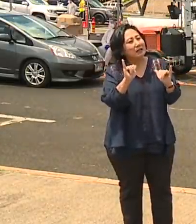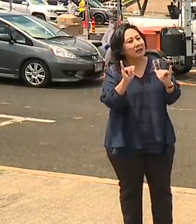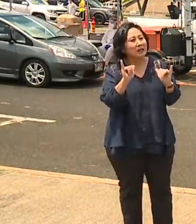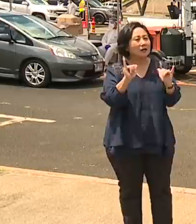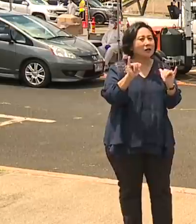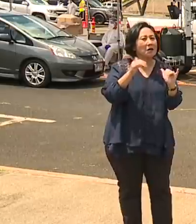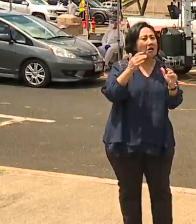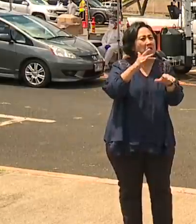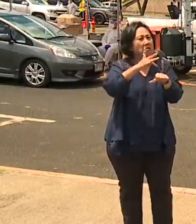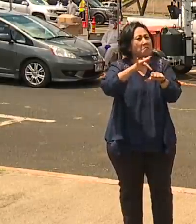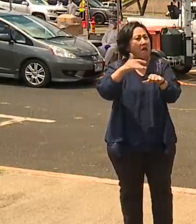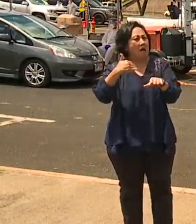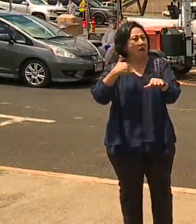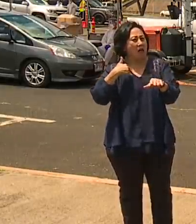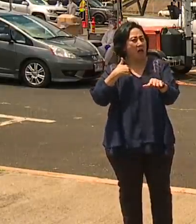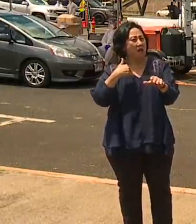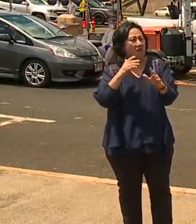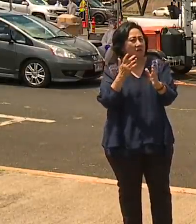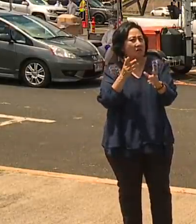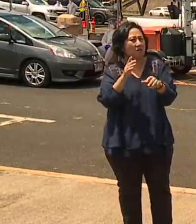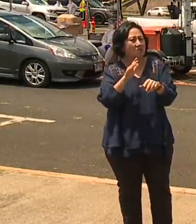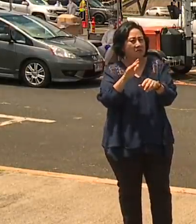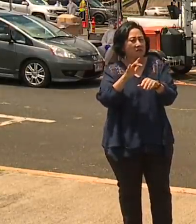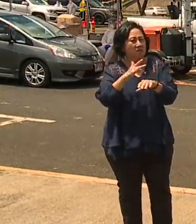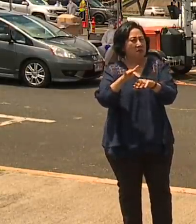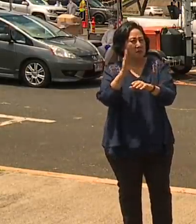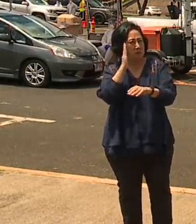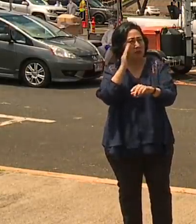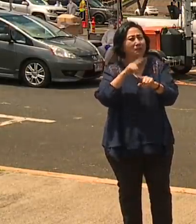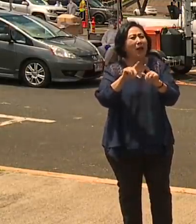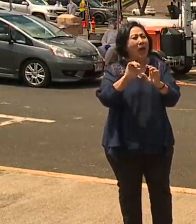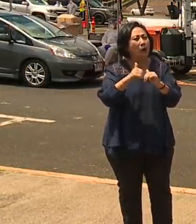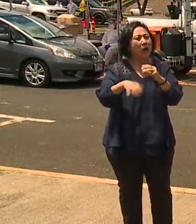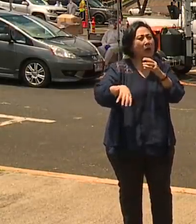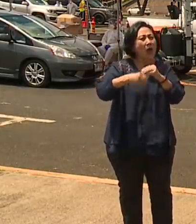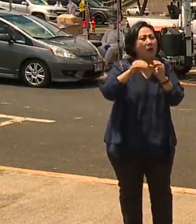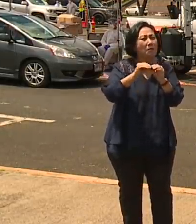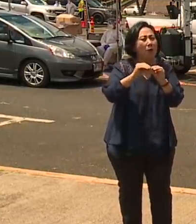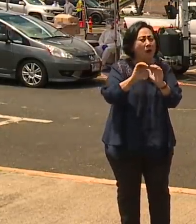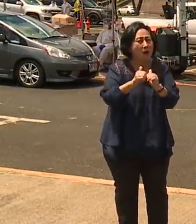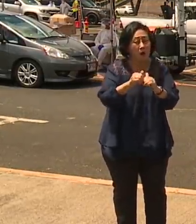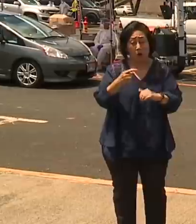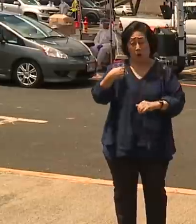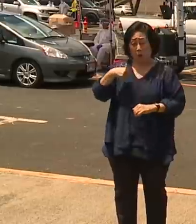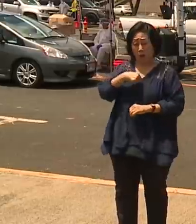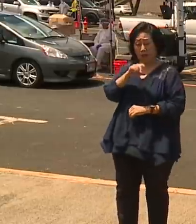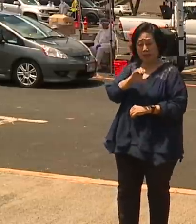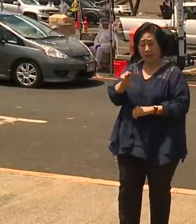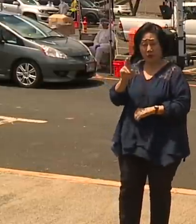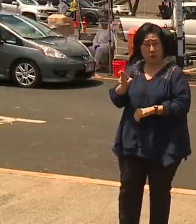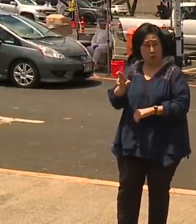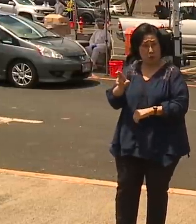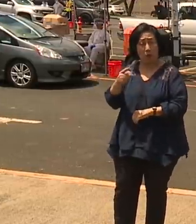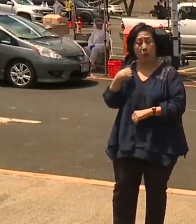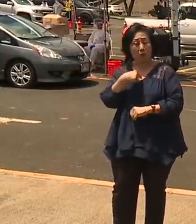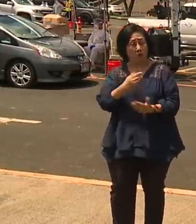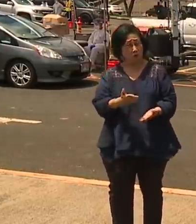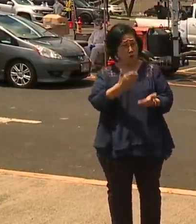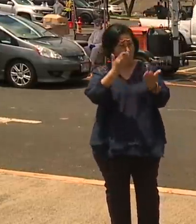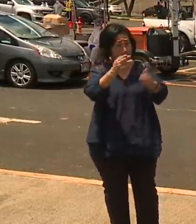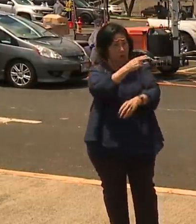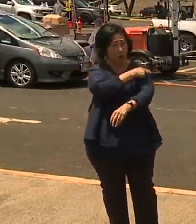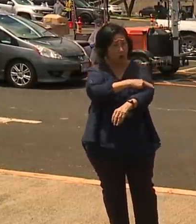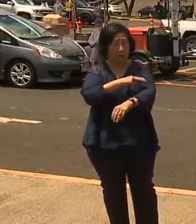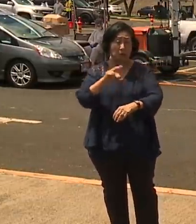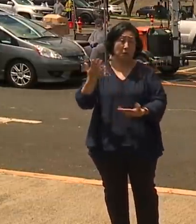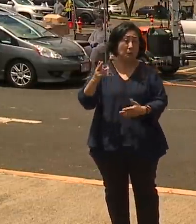still capacity there. But it's a concern. And so how do you build more capacity? We, the City and County of Honolulu, have offered to the hospitals the